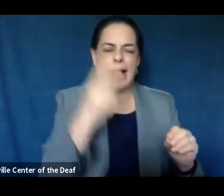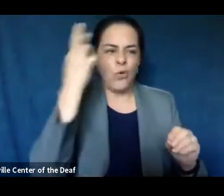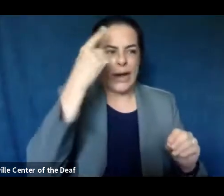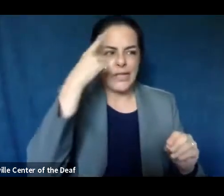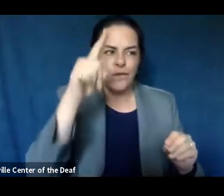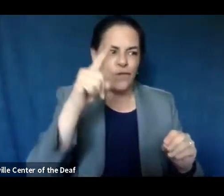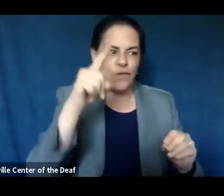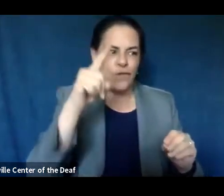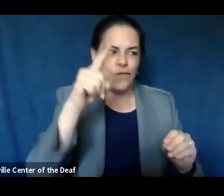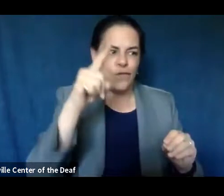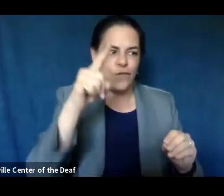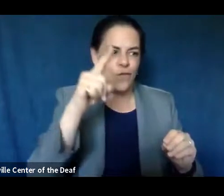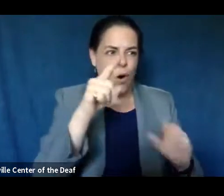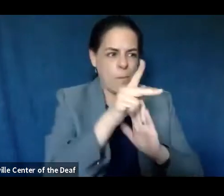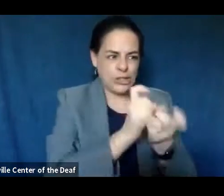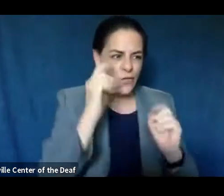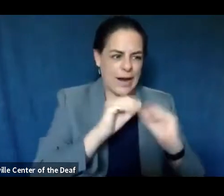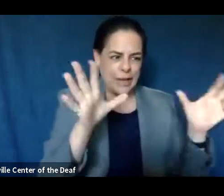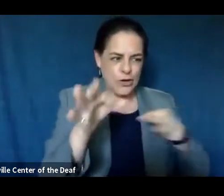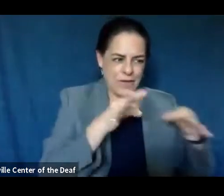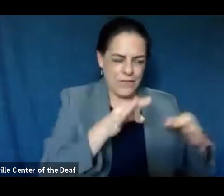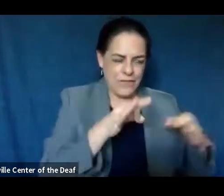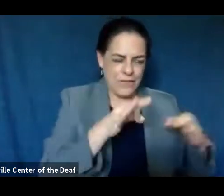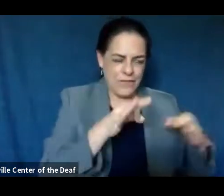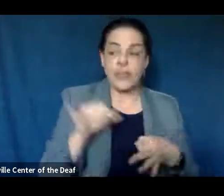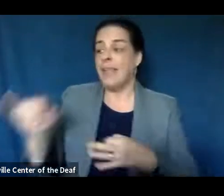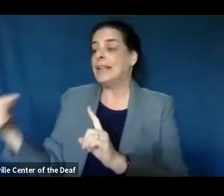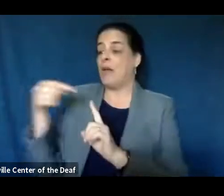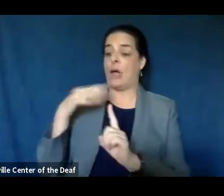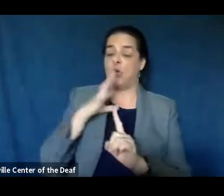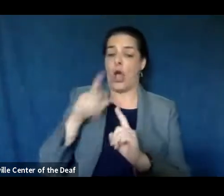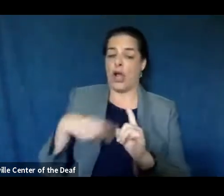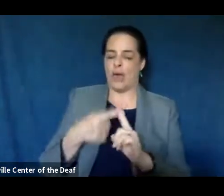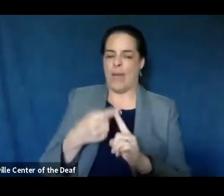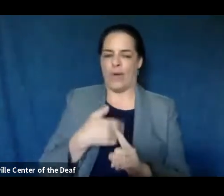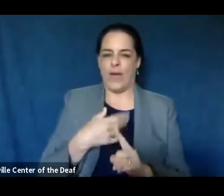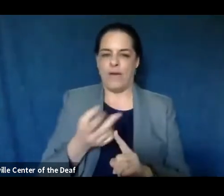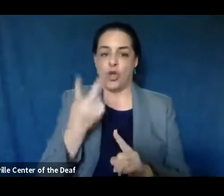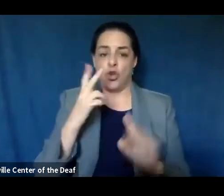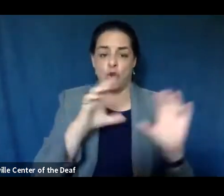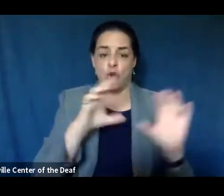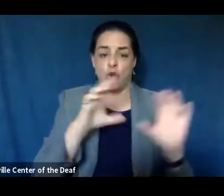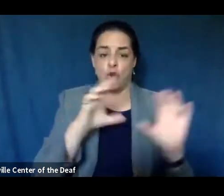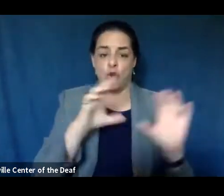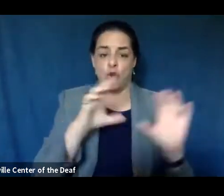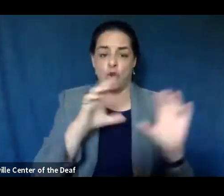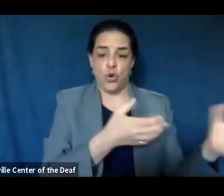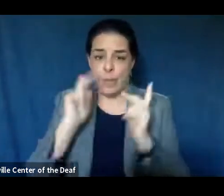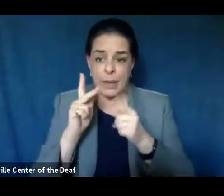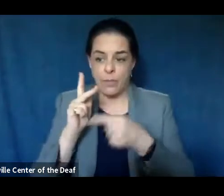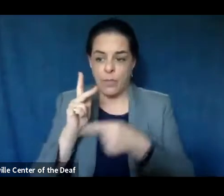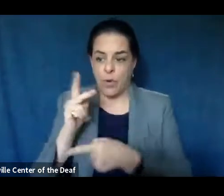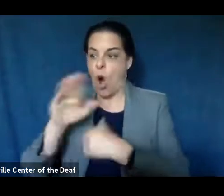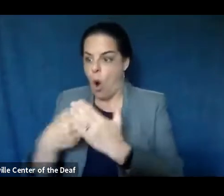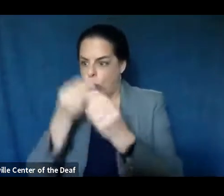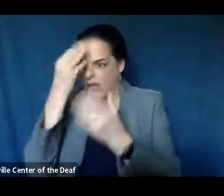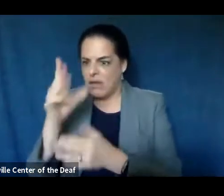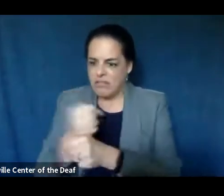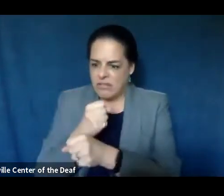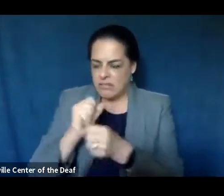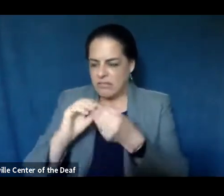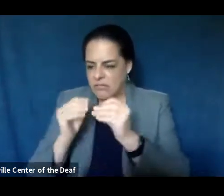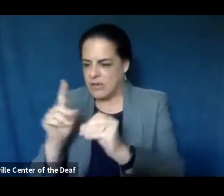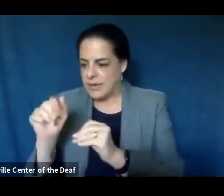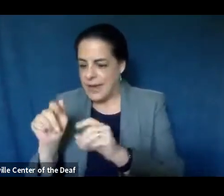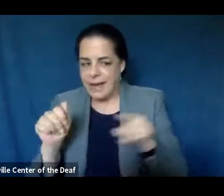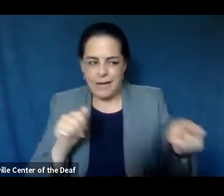definitions? So that goes back to what I was talking about. So we have our two groups of people who want all the data and the people who wanted, um, some more